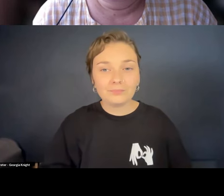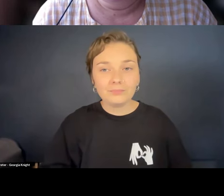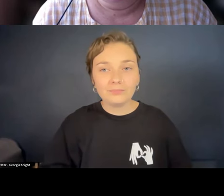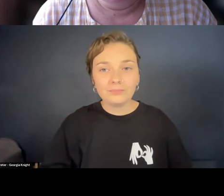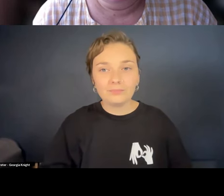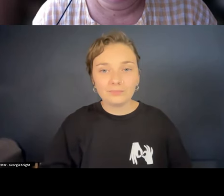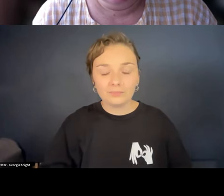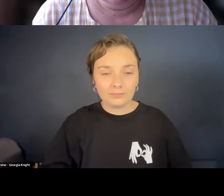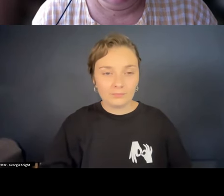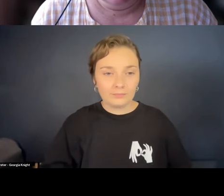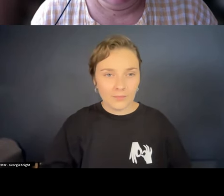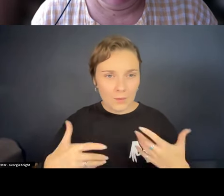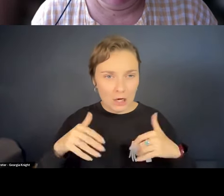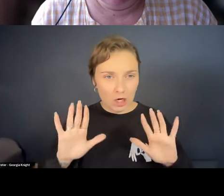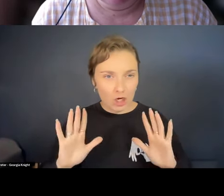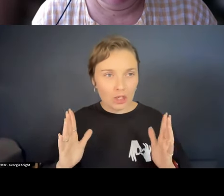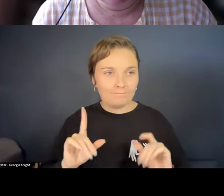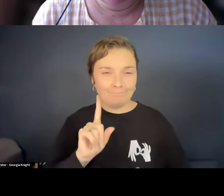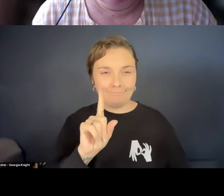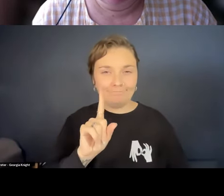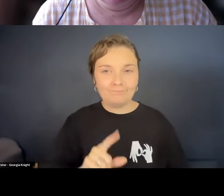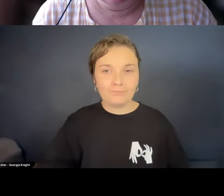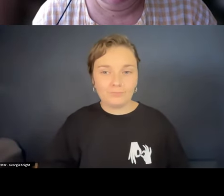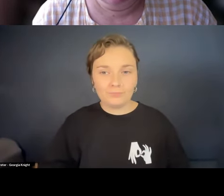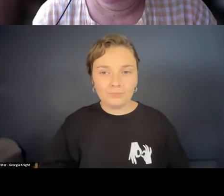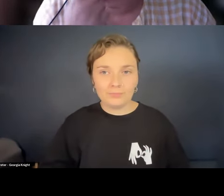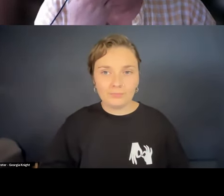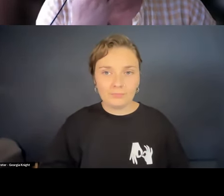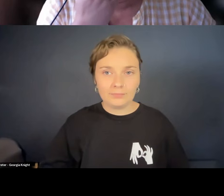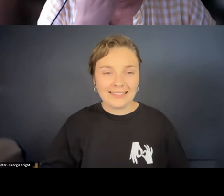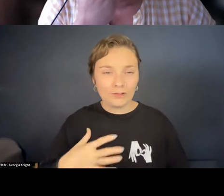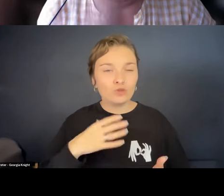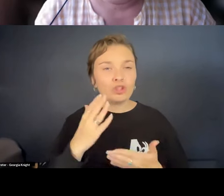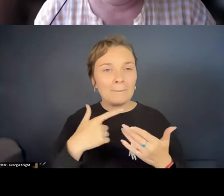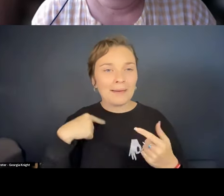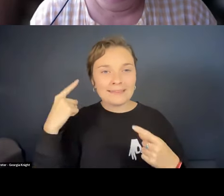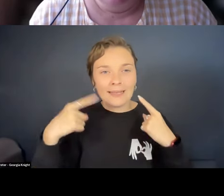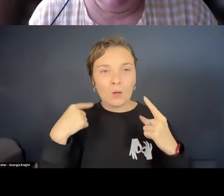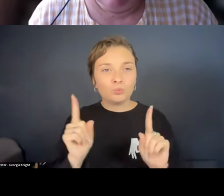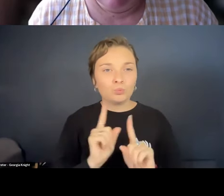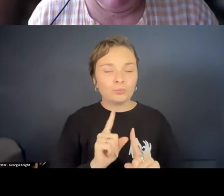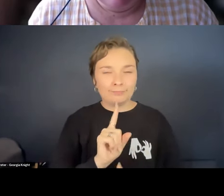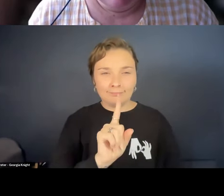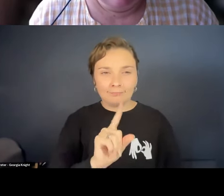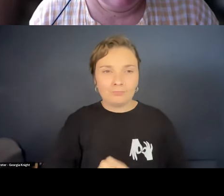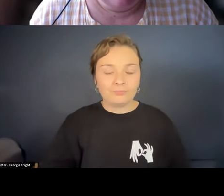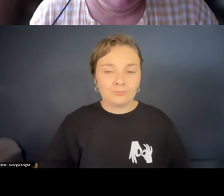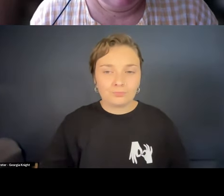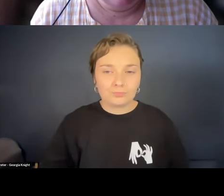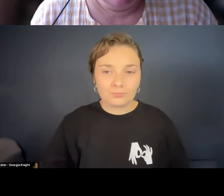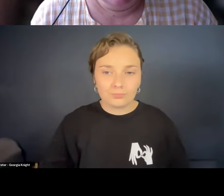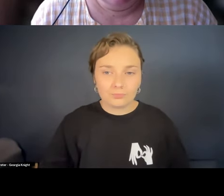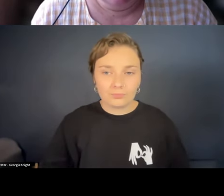Where did it go? Oh, hold on a moment. I'm going to share sound as well, but I have to go there. Yeah. And.